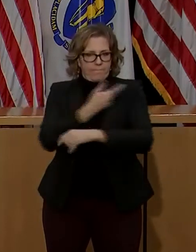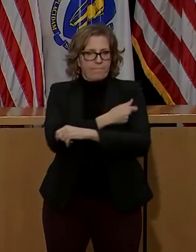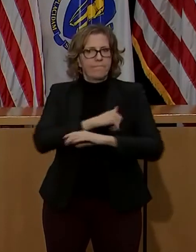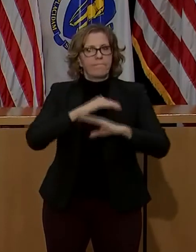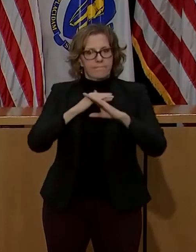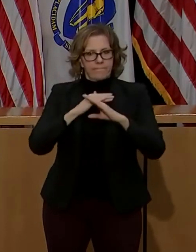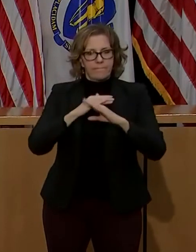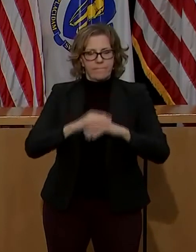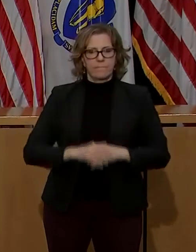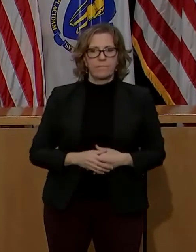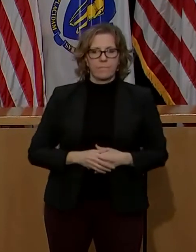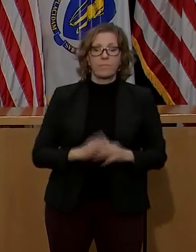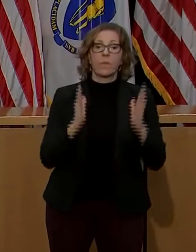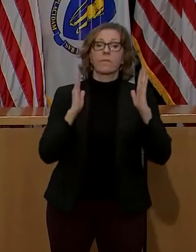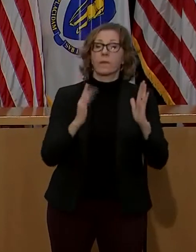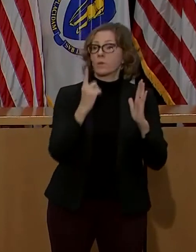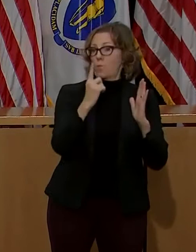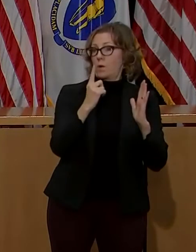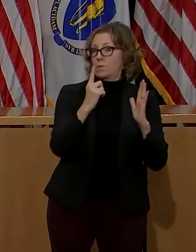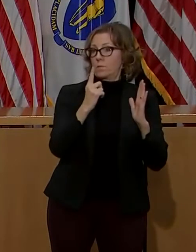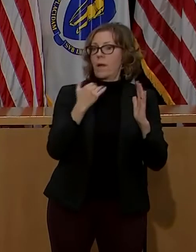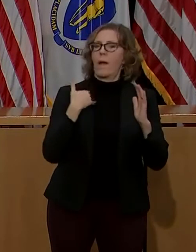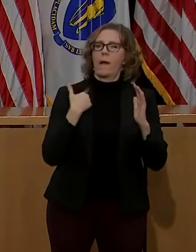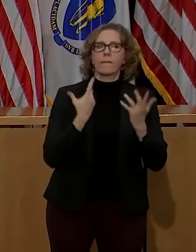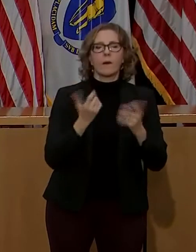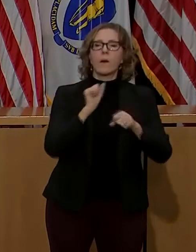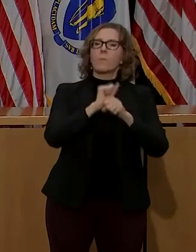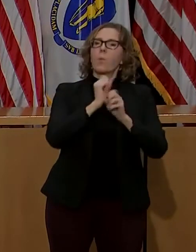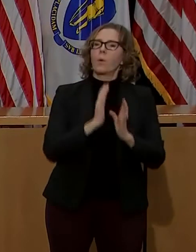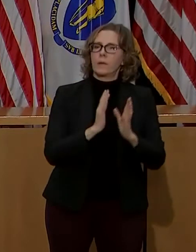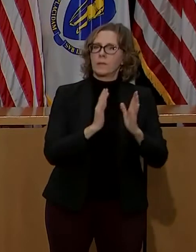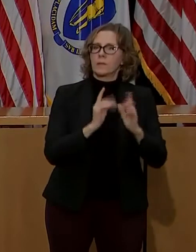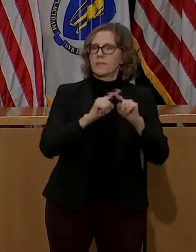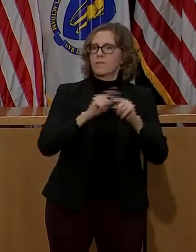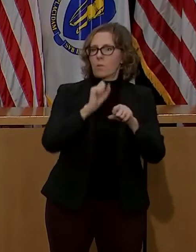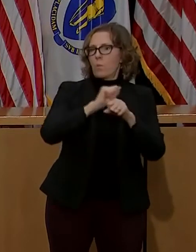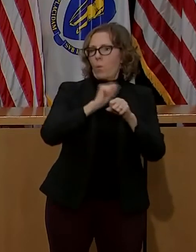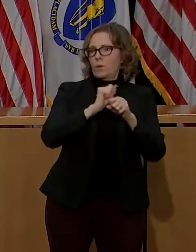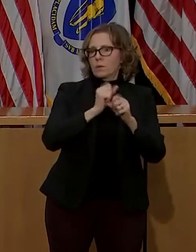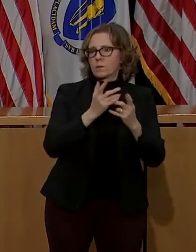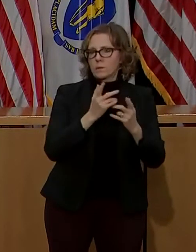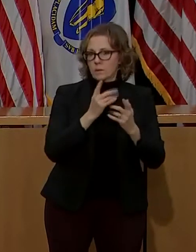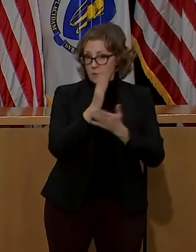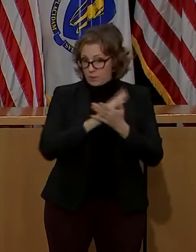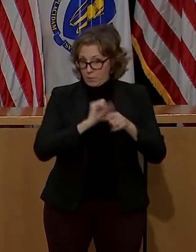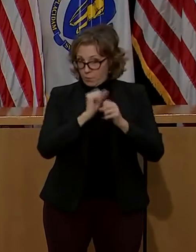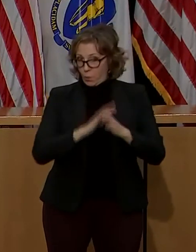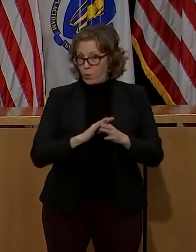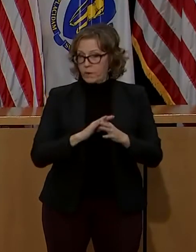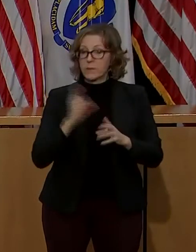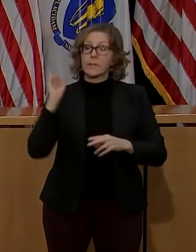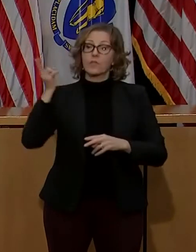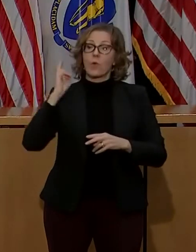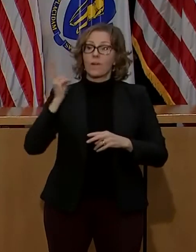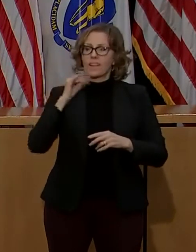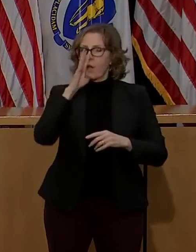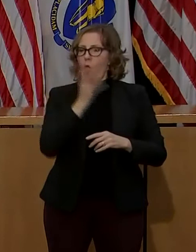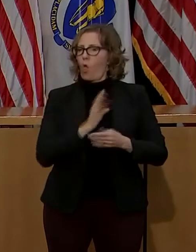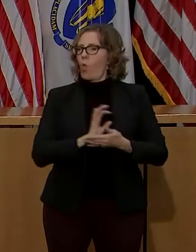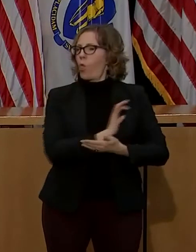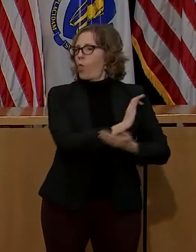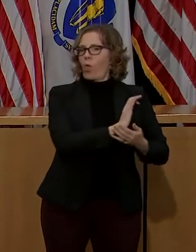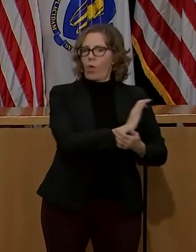Phase one has prioritized employees and other groups who've been historically marginalized or have significant representation